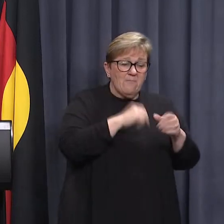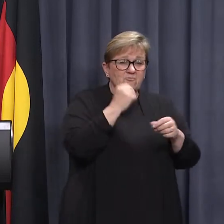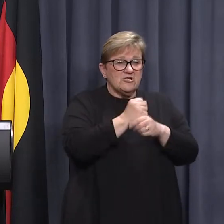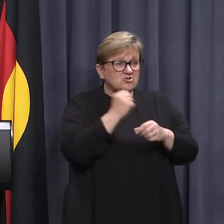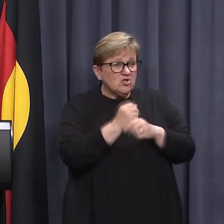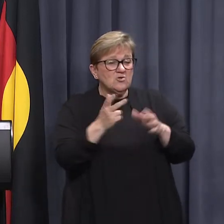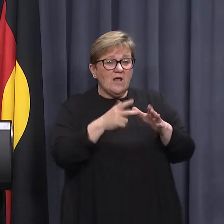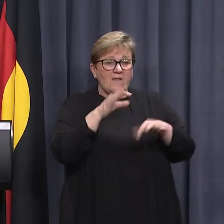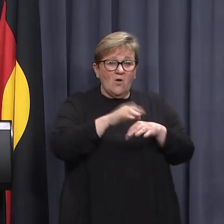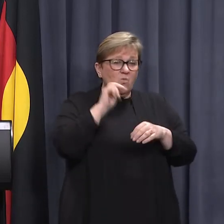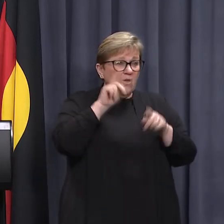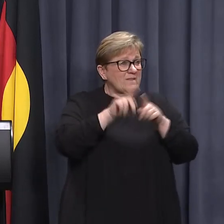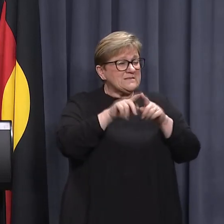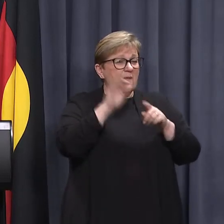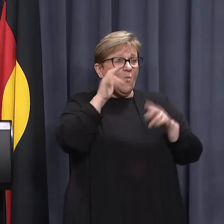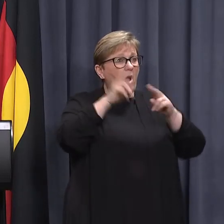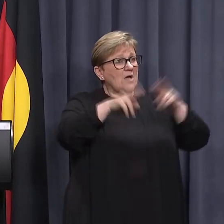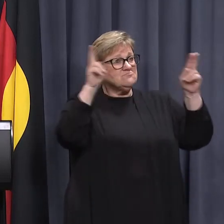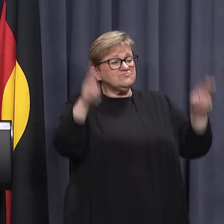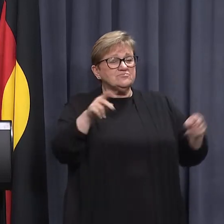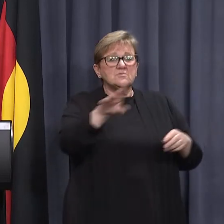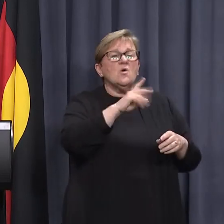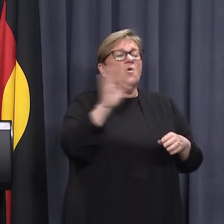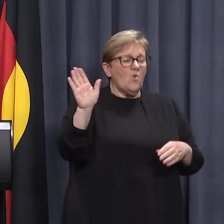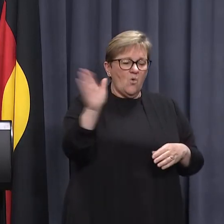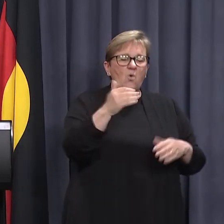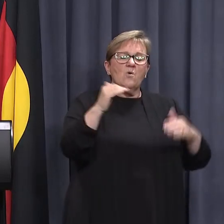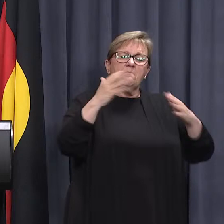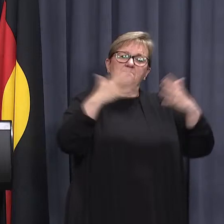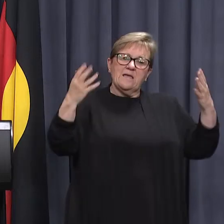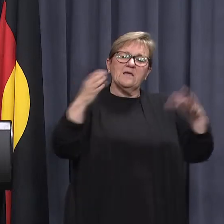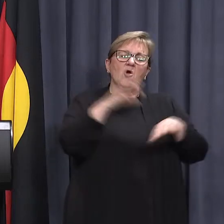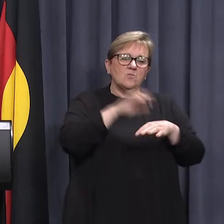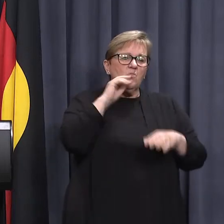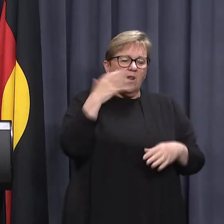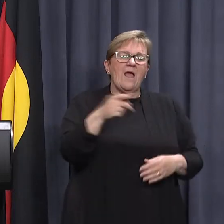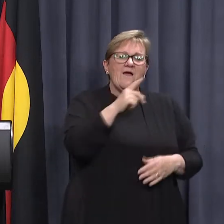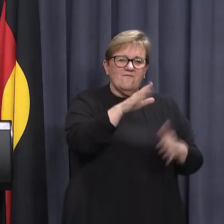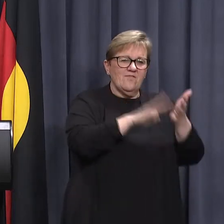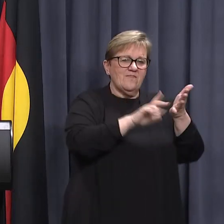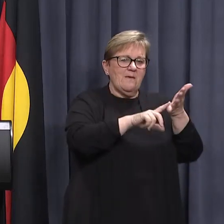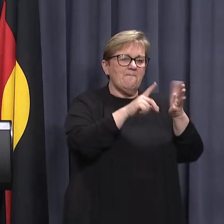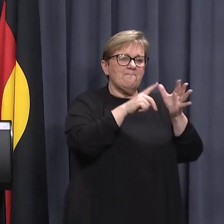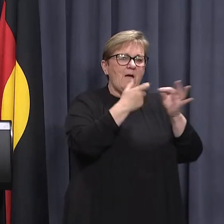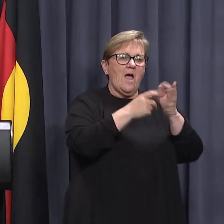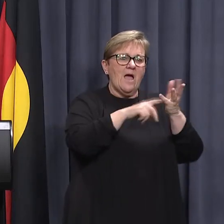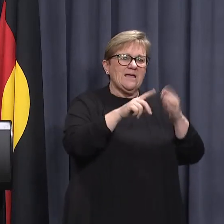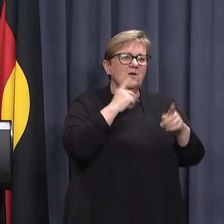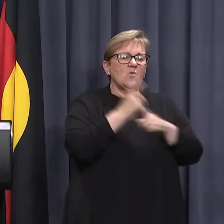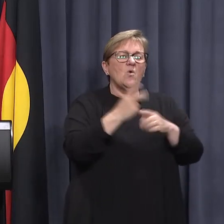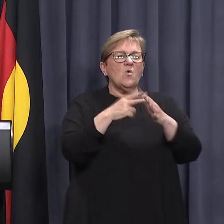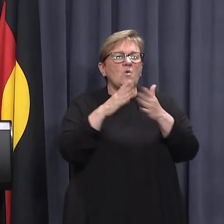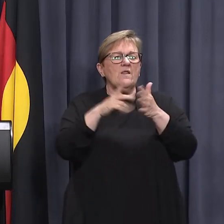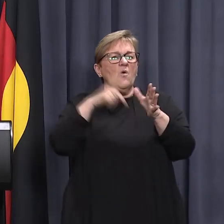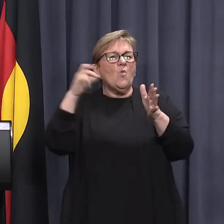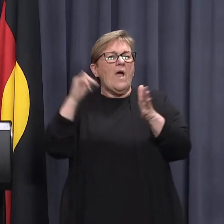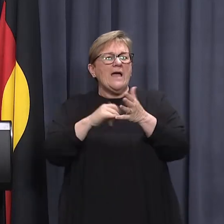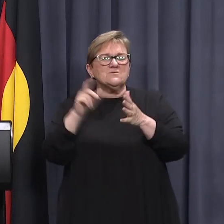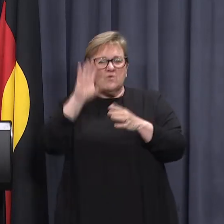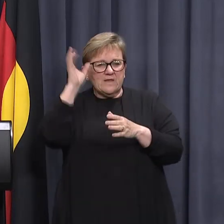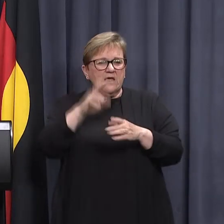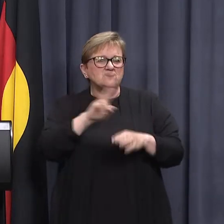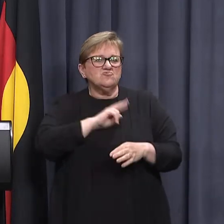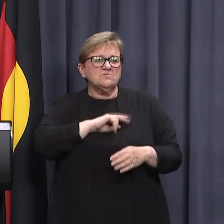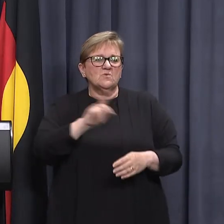Geraldton, another regional hospital? All tertiary hospitals will have those marquees, and we'll be working with WACs around what the regional